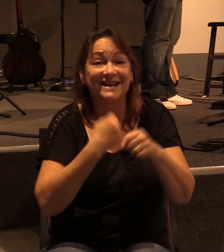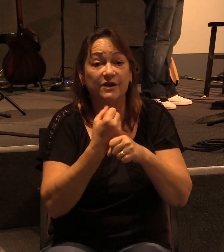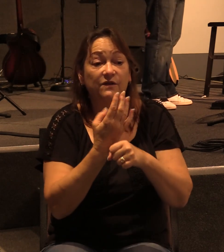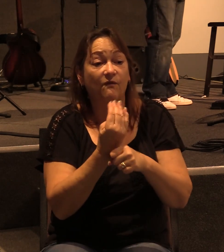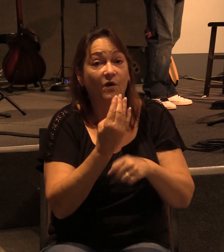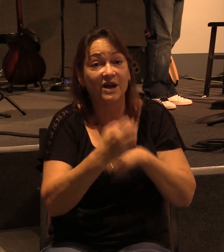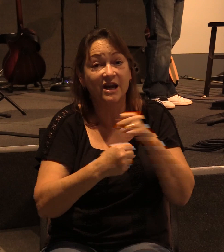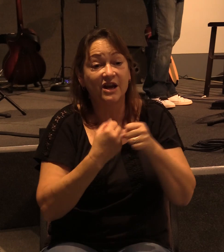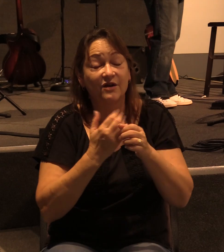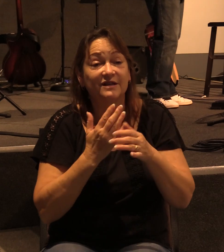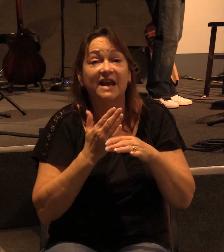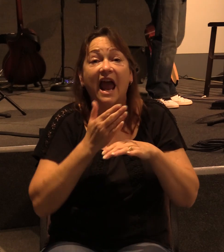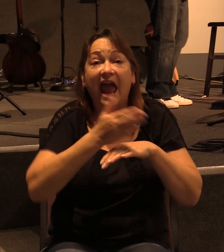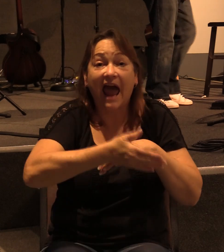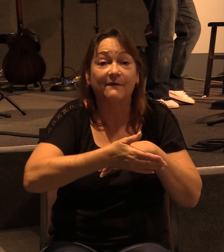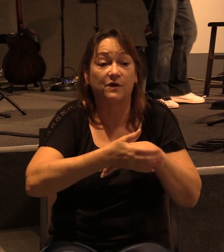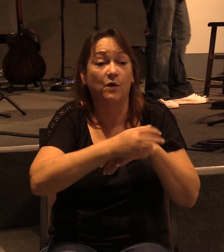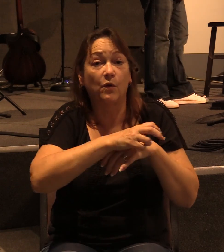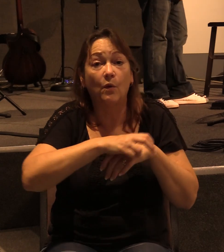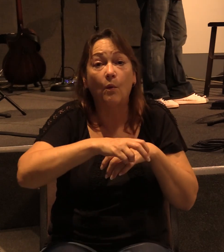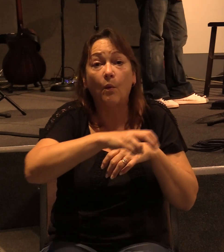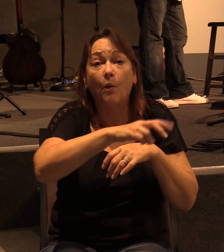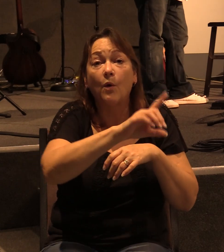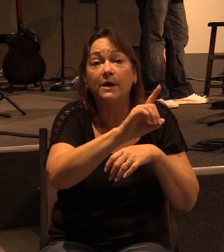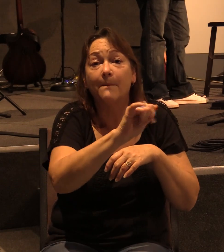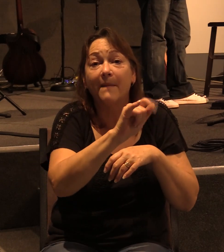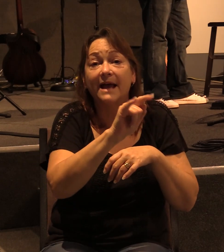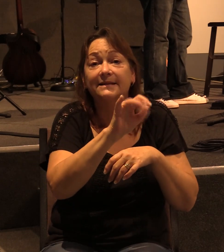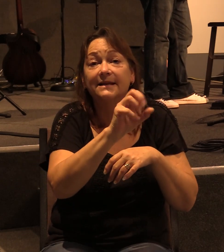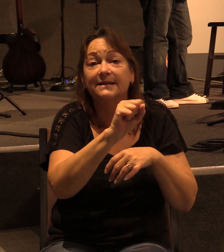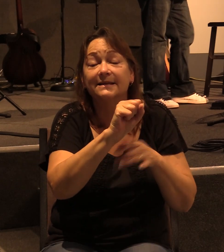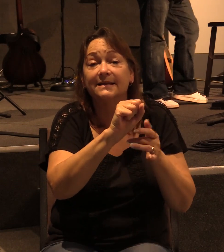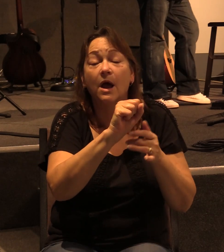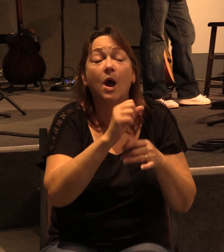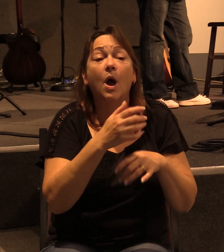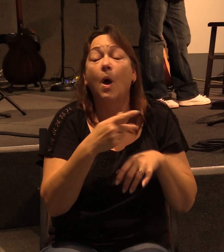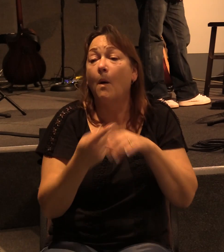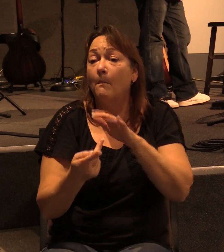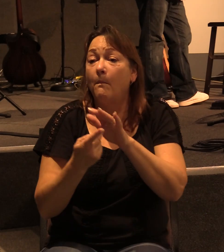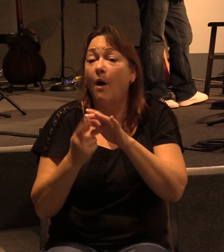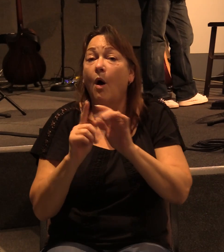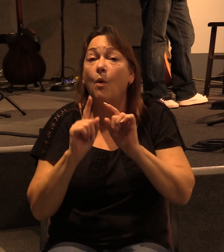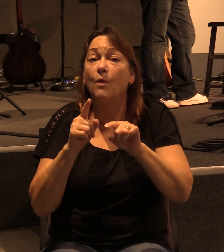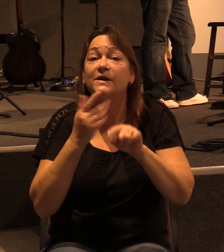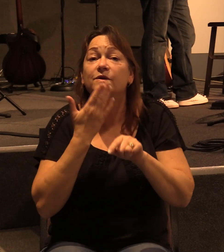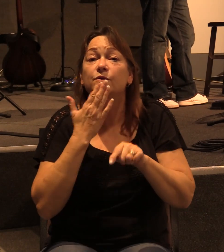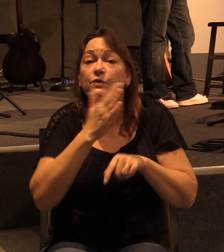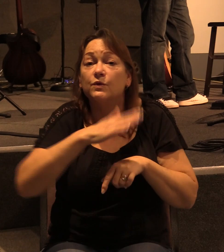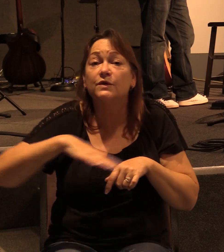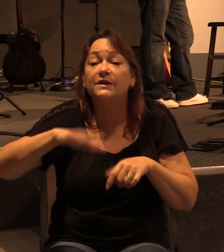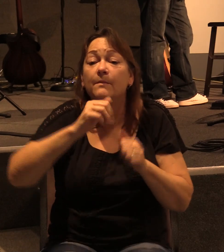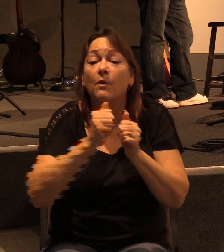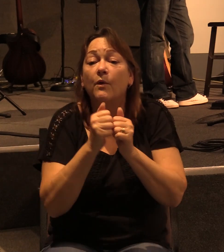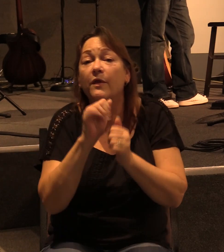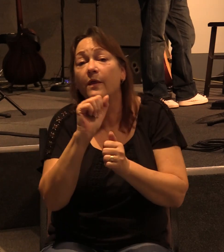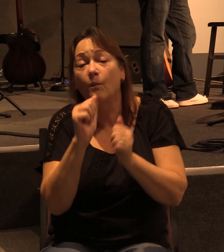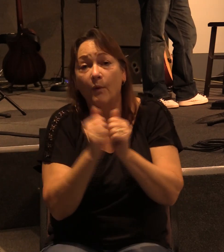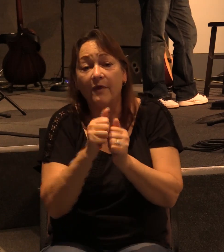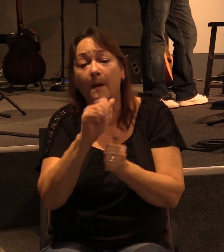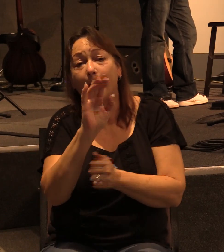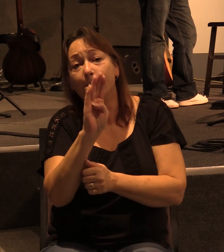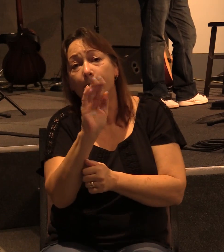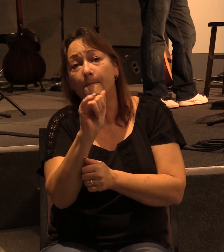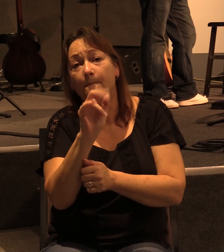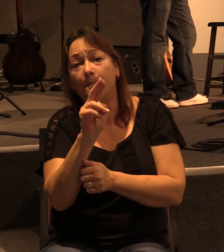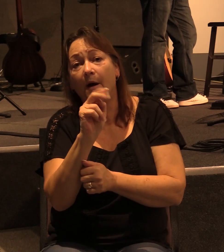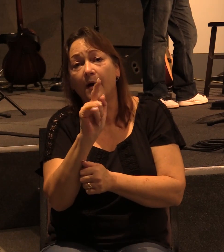14 years after the road to Damascus, Paul went up to Jerusalem with Barnabas and another young